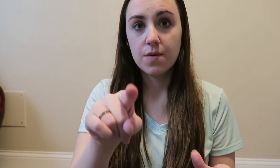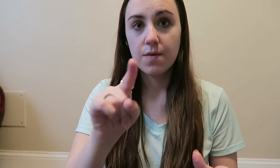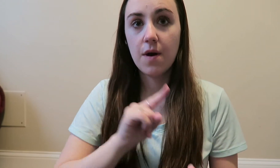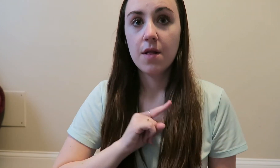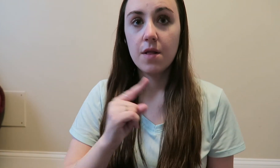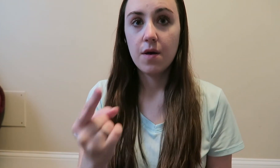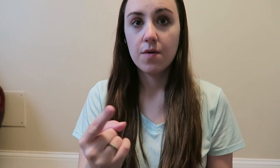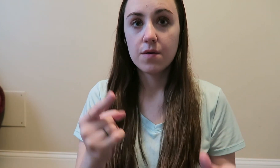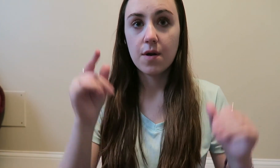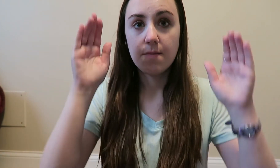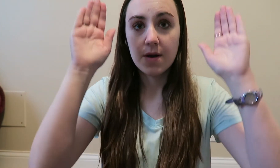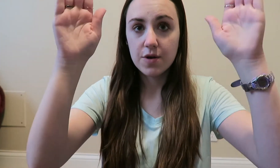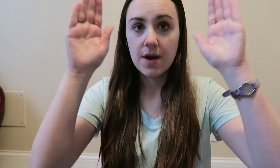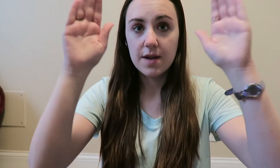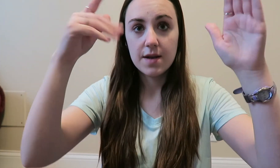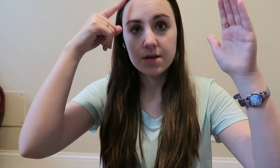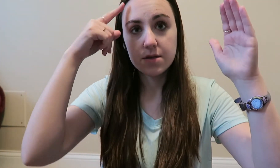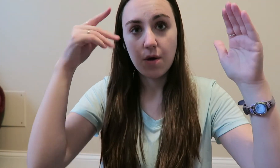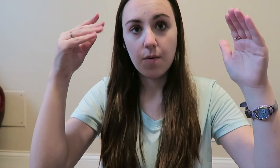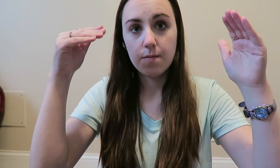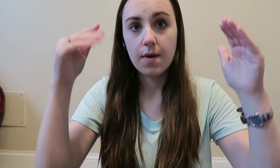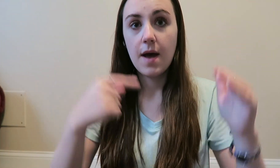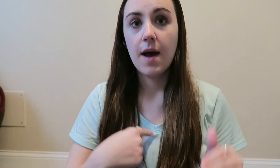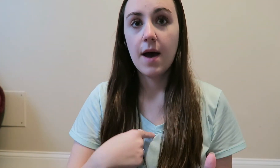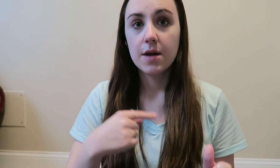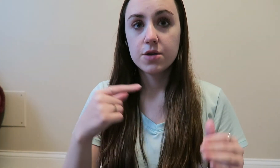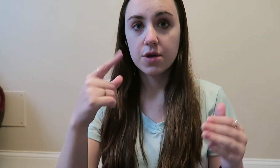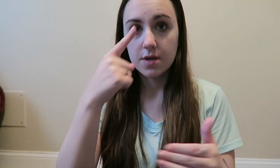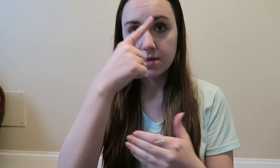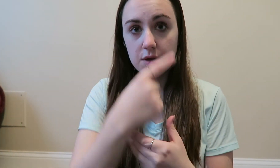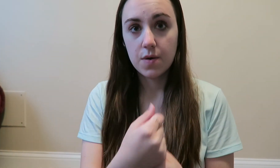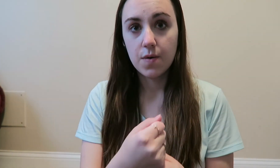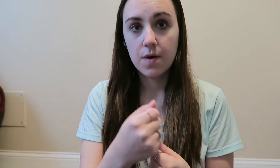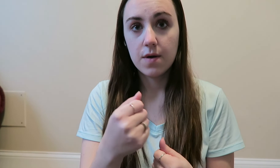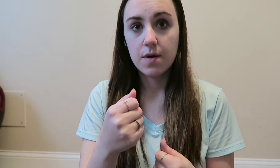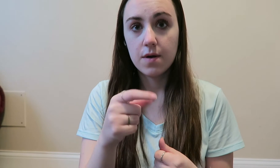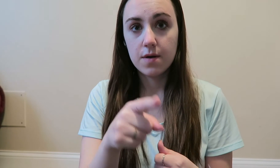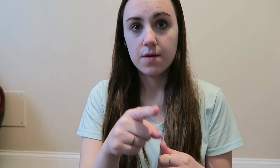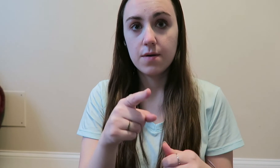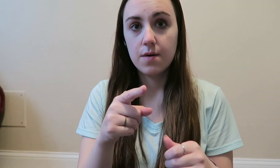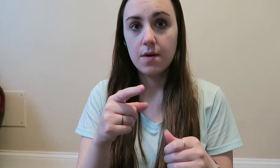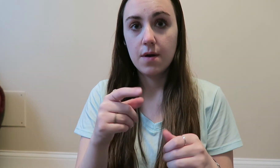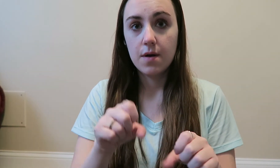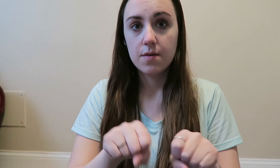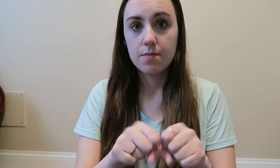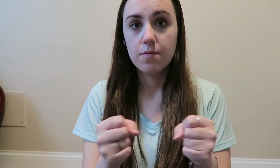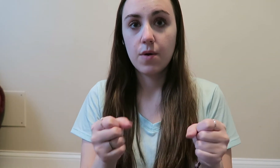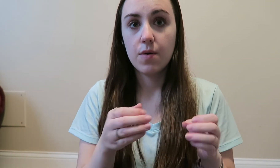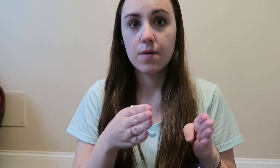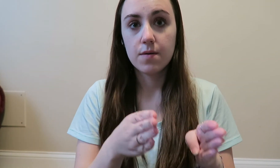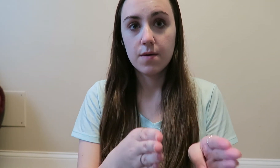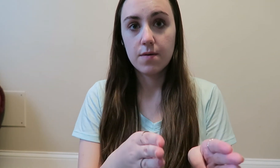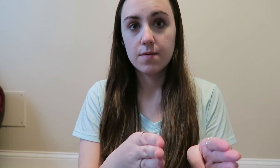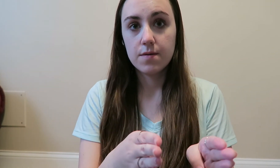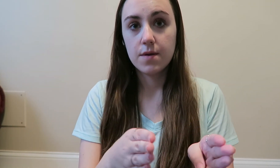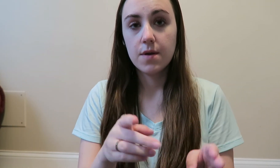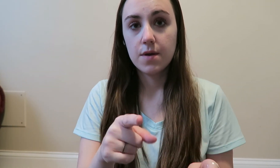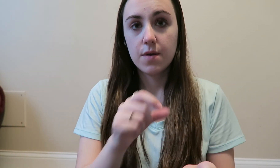alone are my greatest hope, I trust you on the broken world You worked all things together